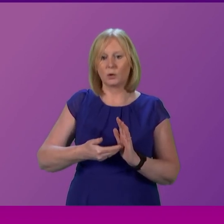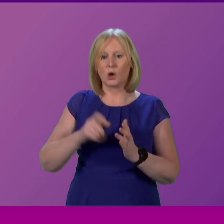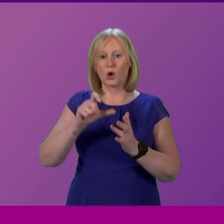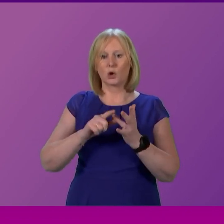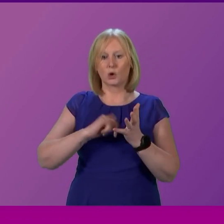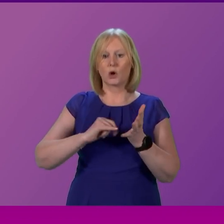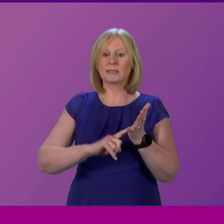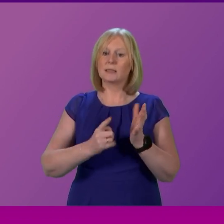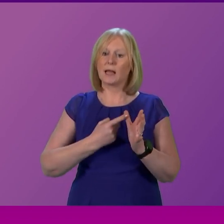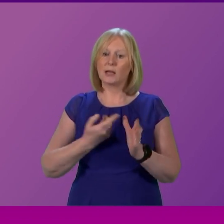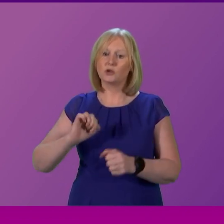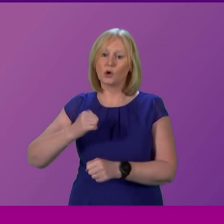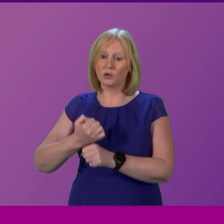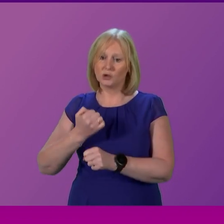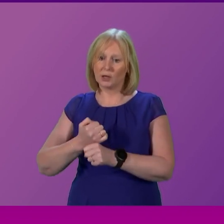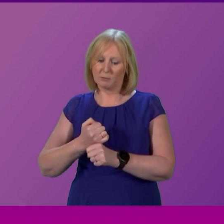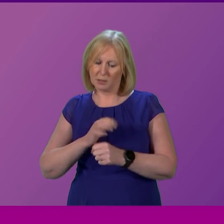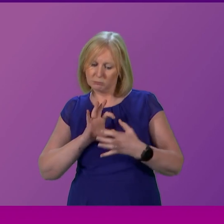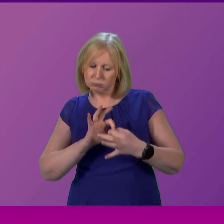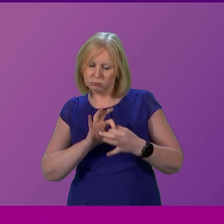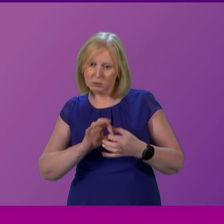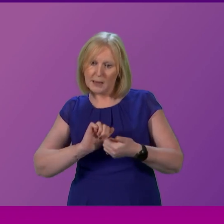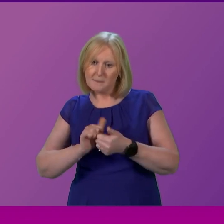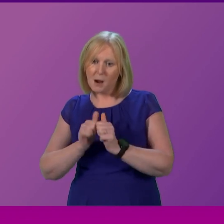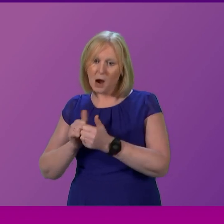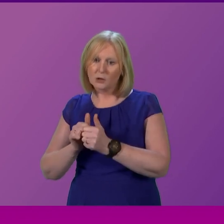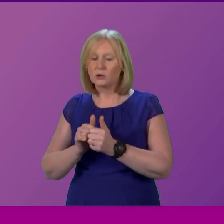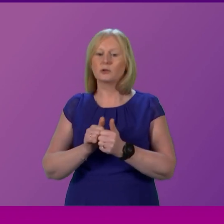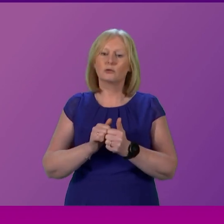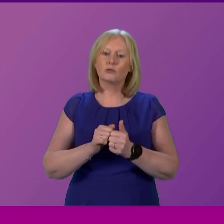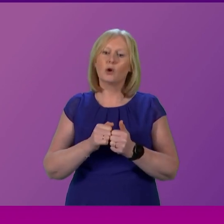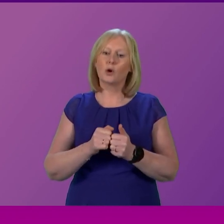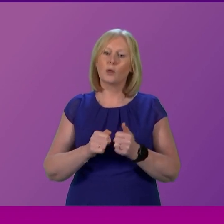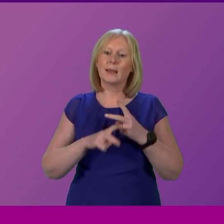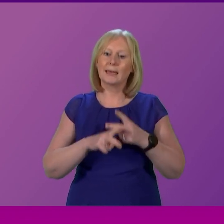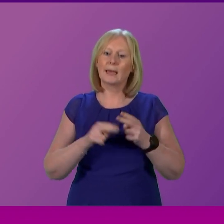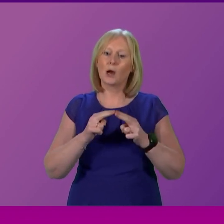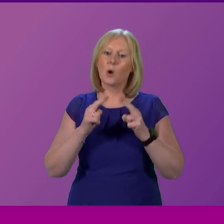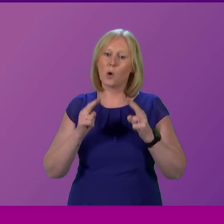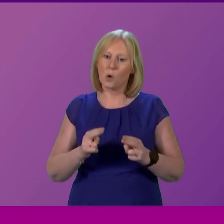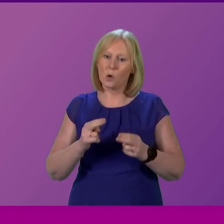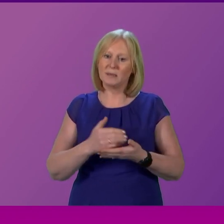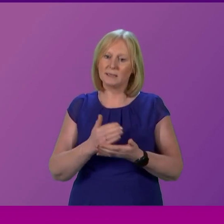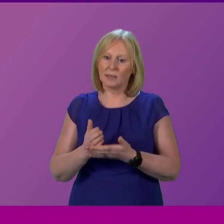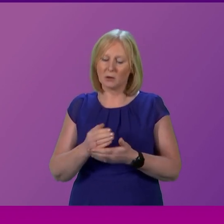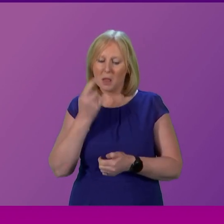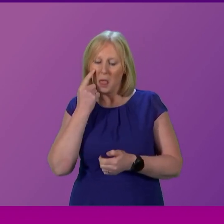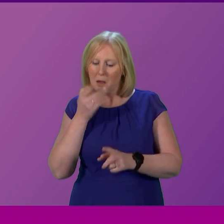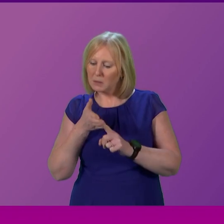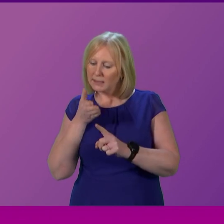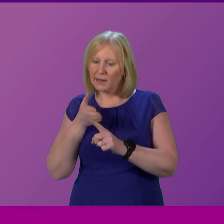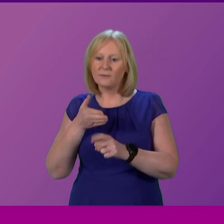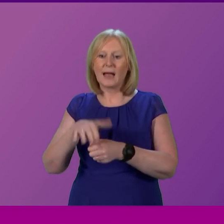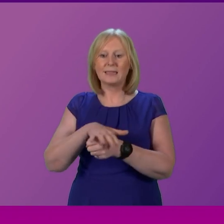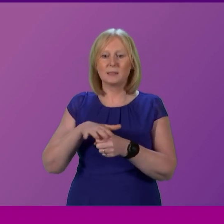COSLA and the Scottish Government have worked with partners across the care home sector to identify additional interim spaces within care